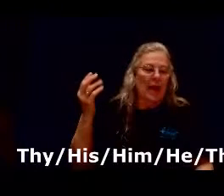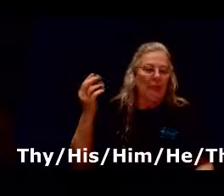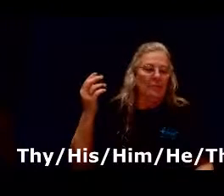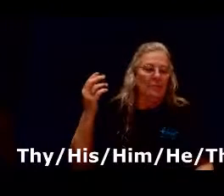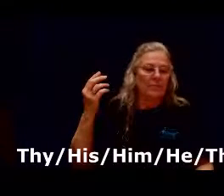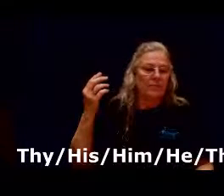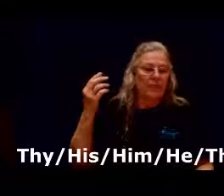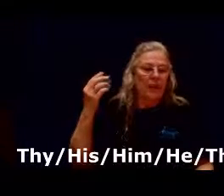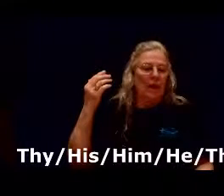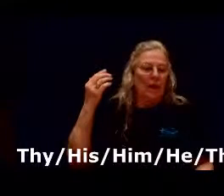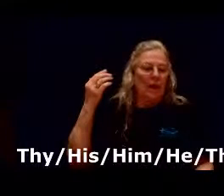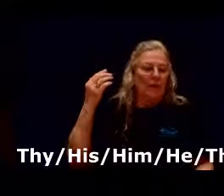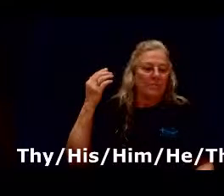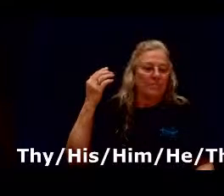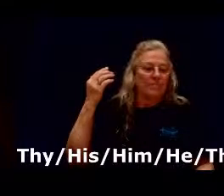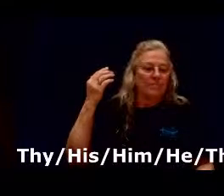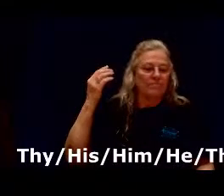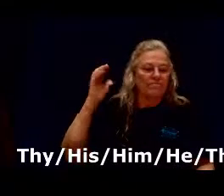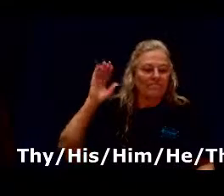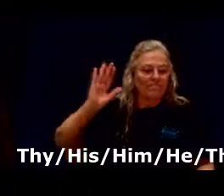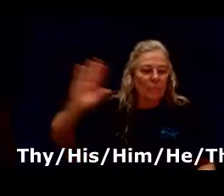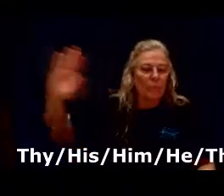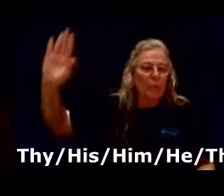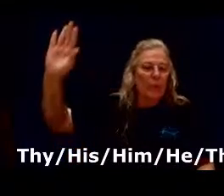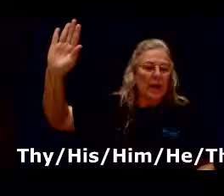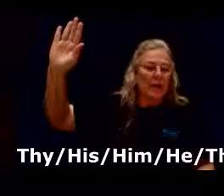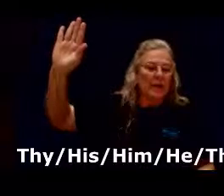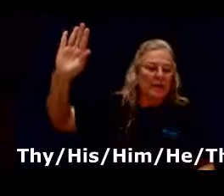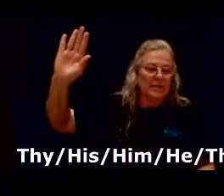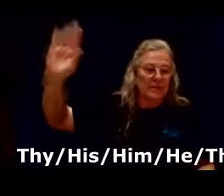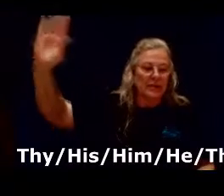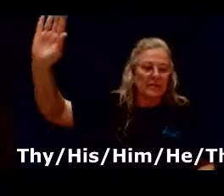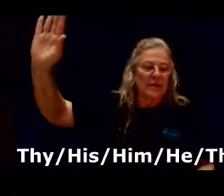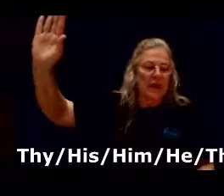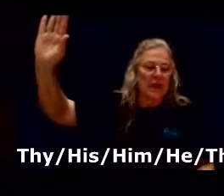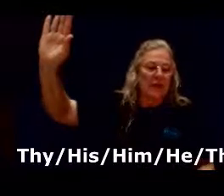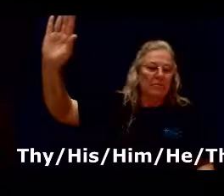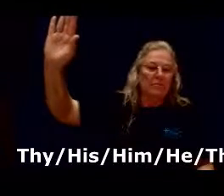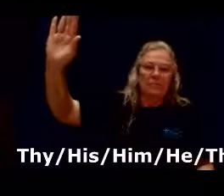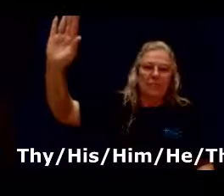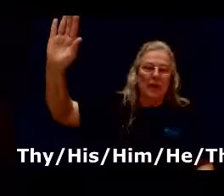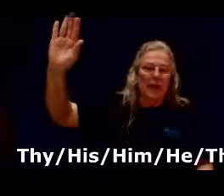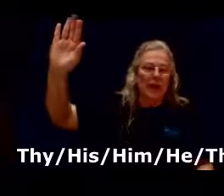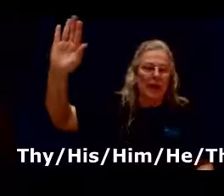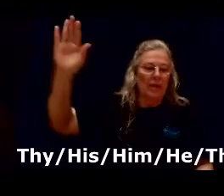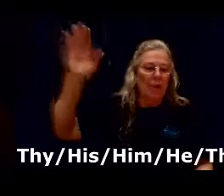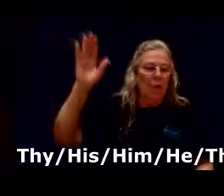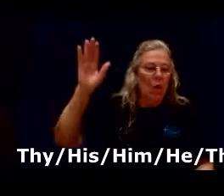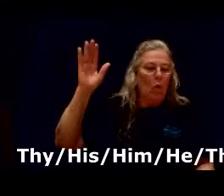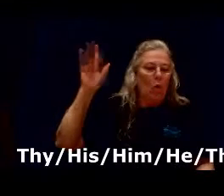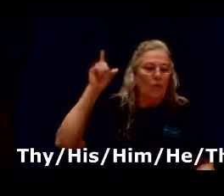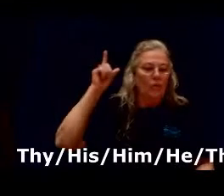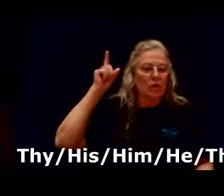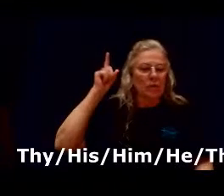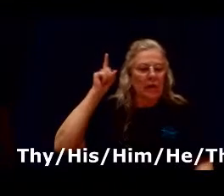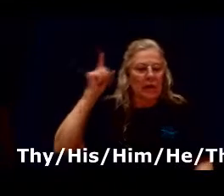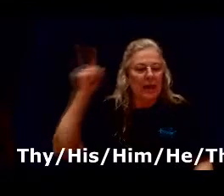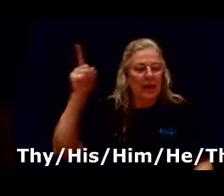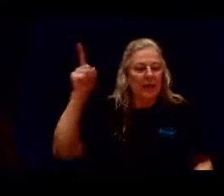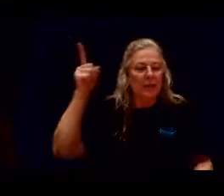um open hand it's it's thy uh hand or if we're talking about him